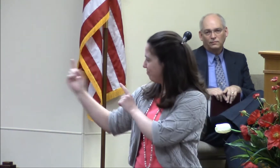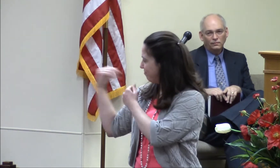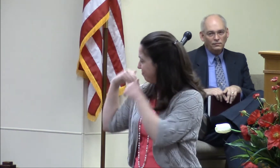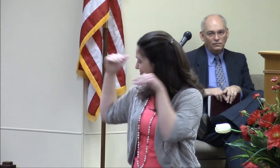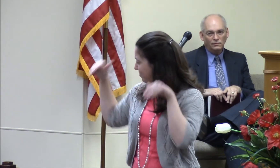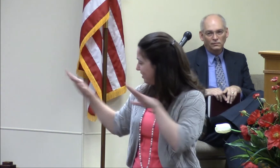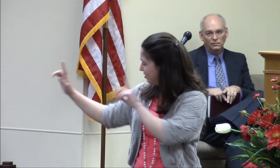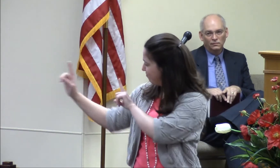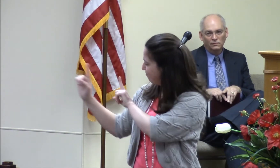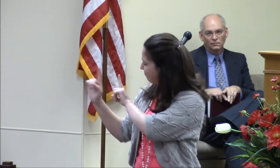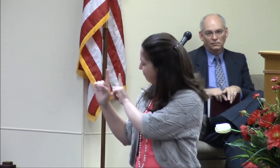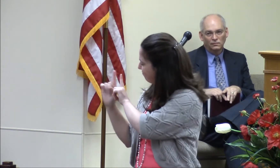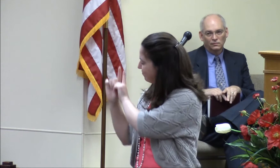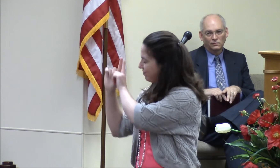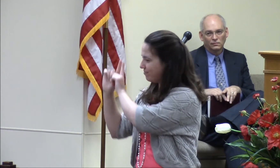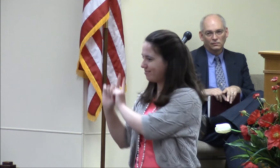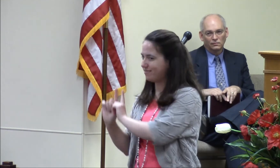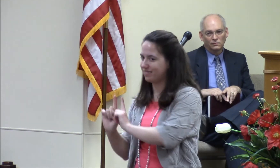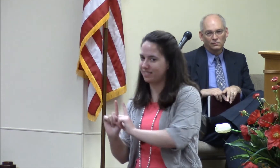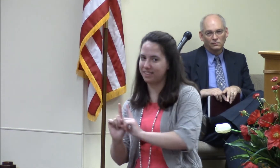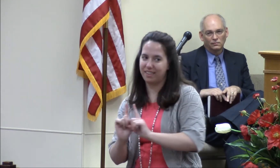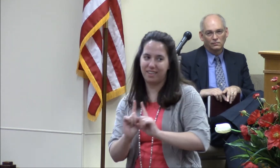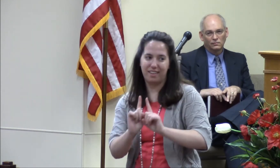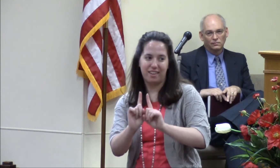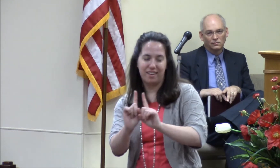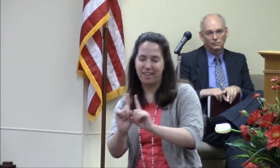Were there to show me the way